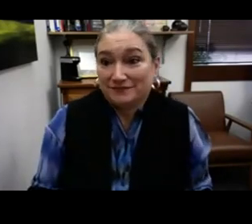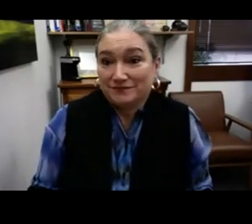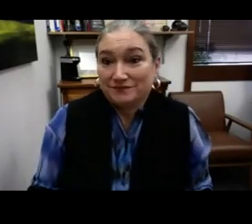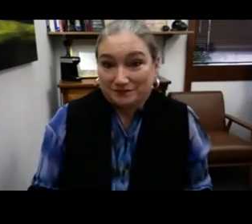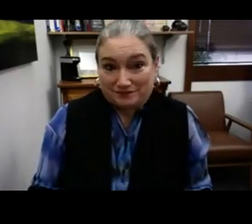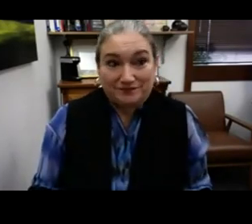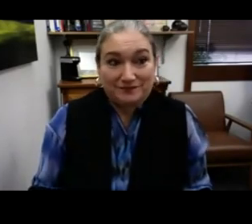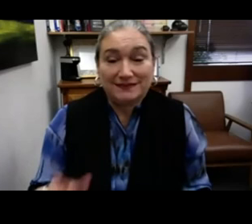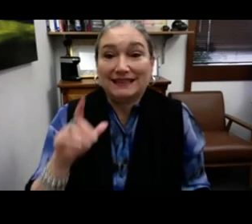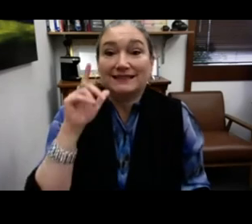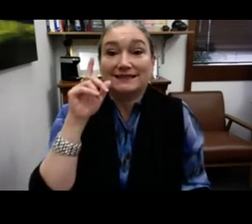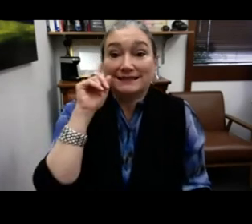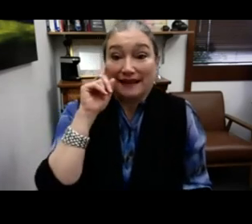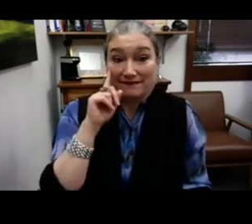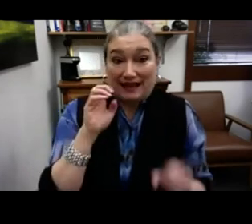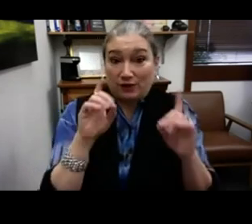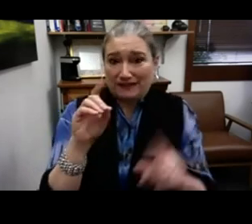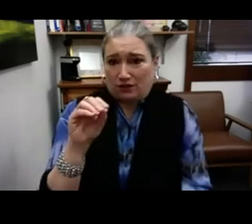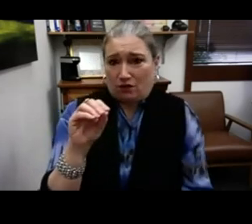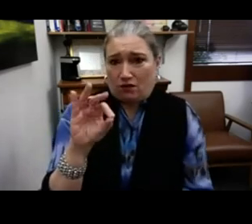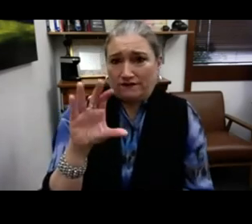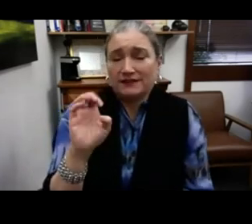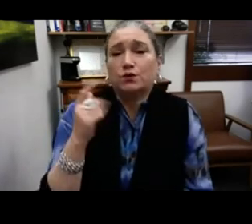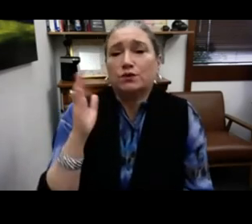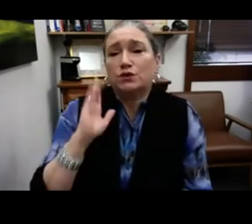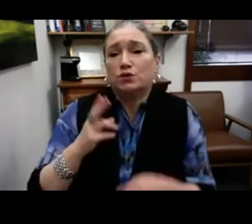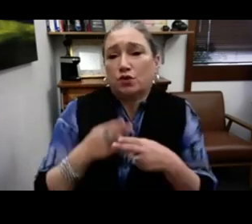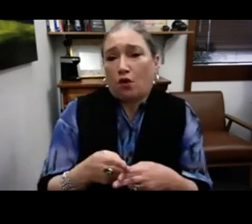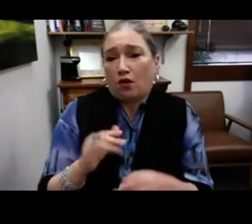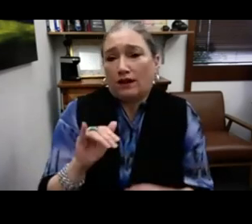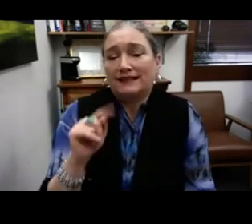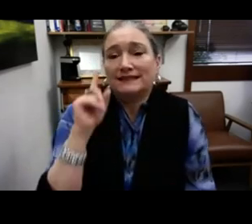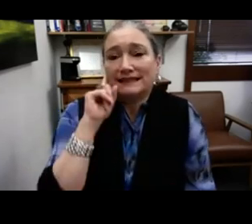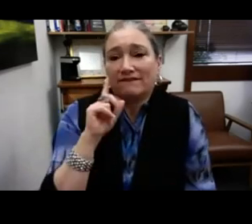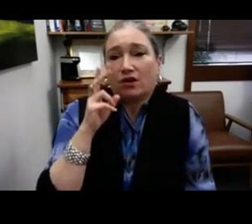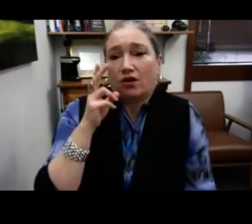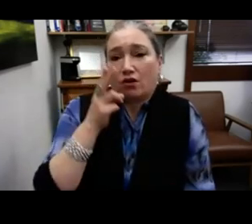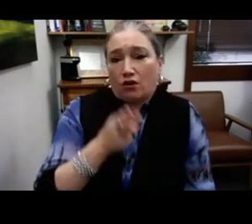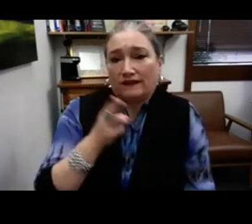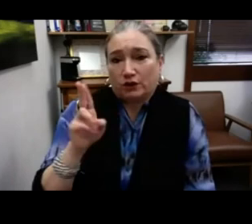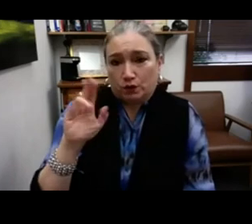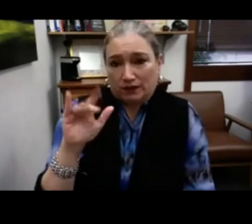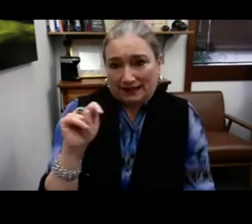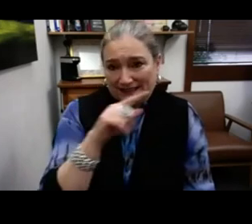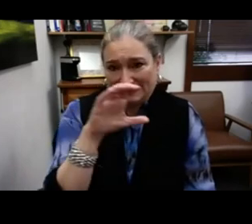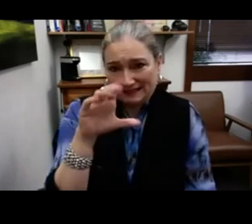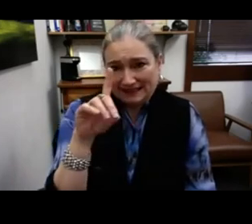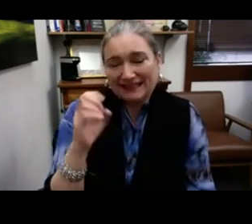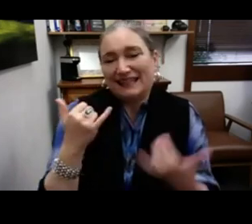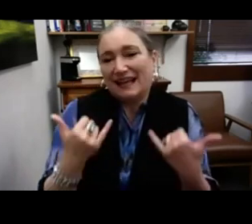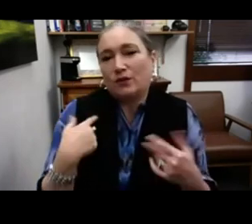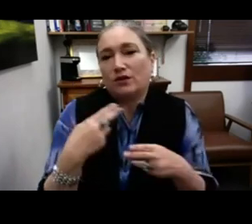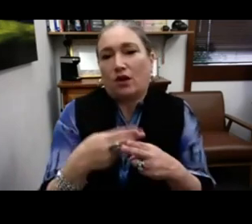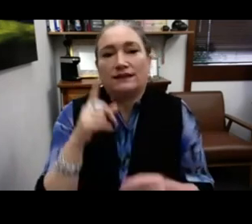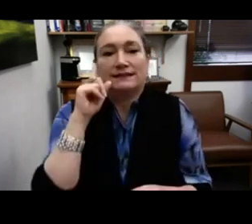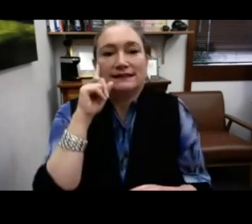So our practice recommendations are these. The deaf education office needs